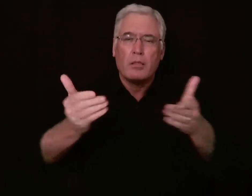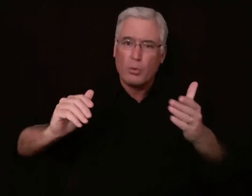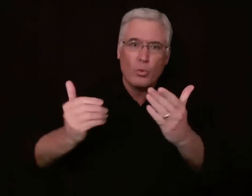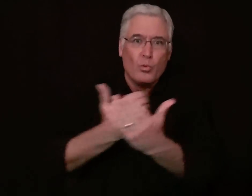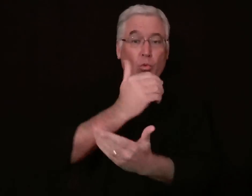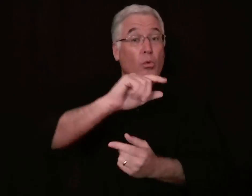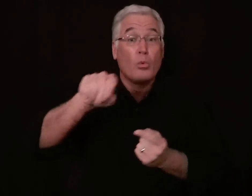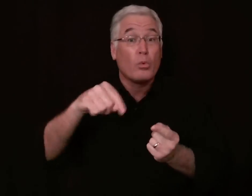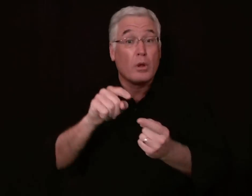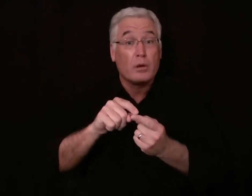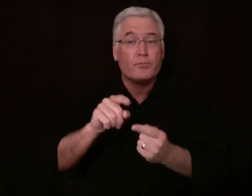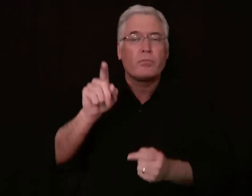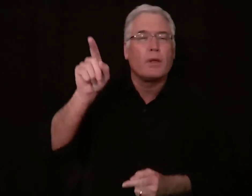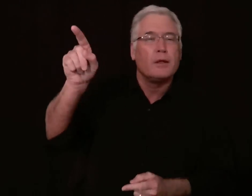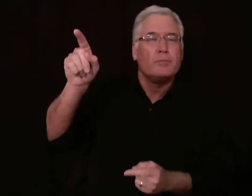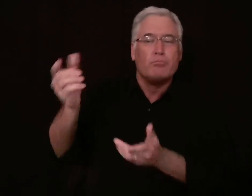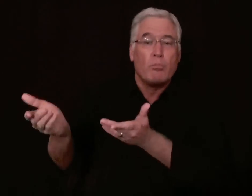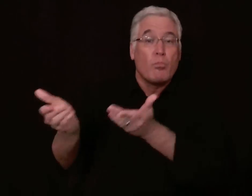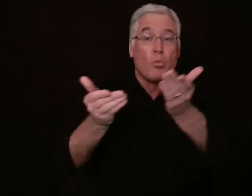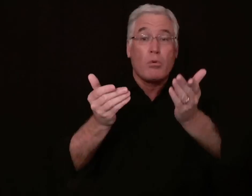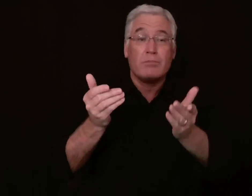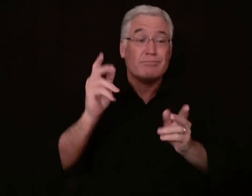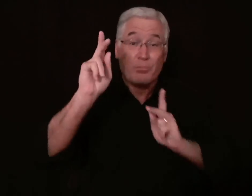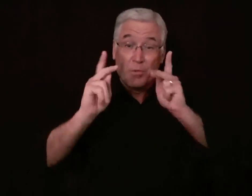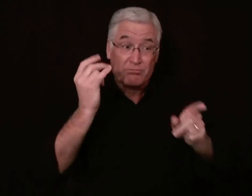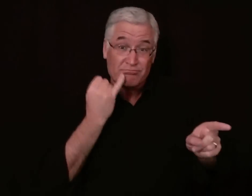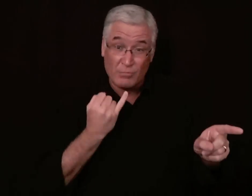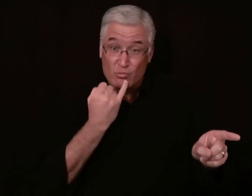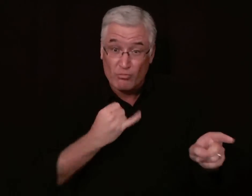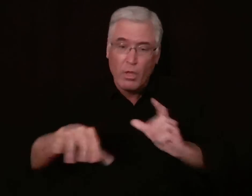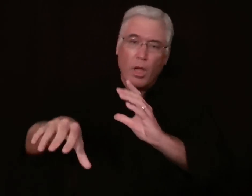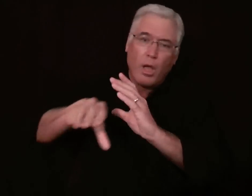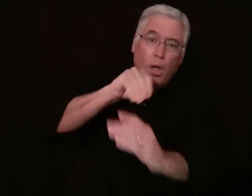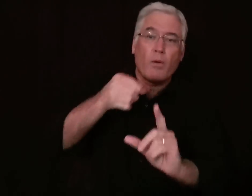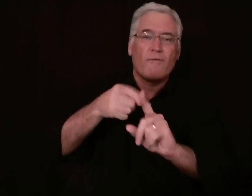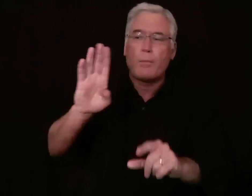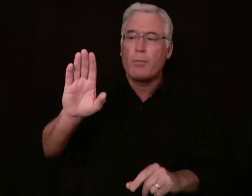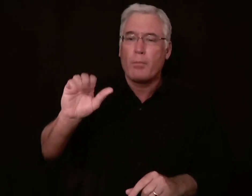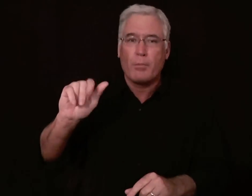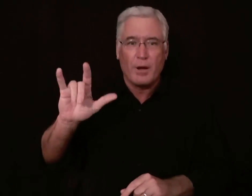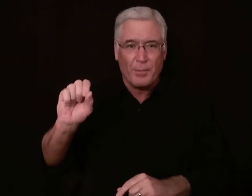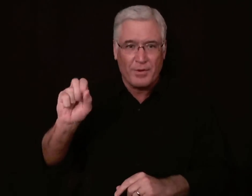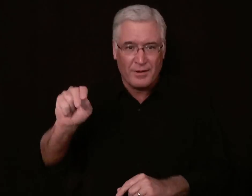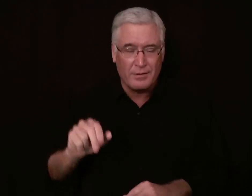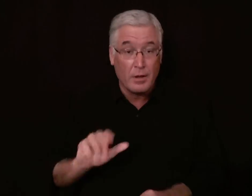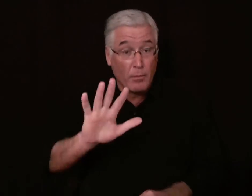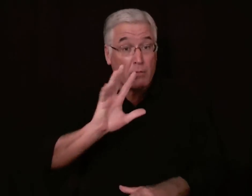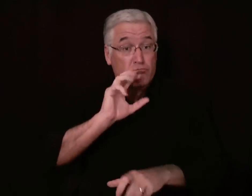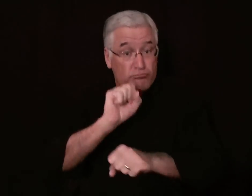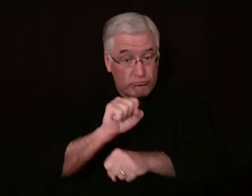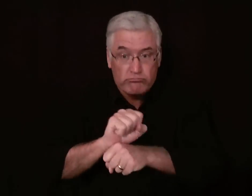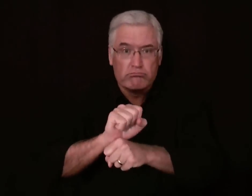Jesus started making all things new. When? It was when the people of Israel came out of exile from Babylon.